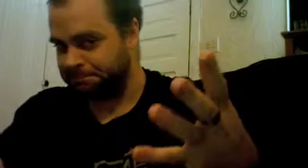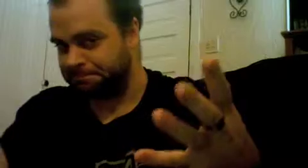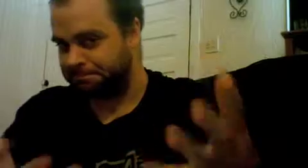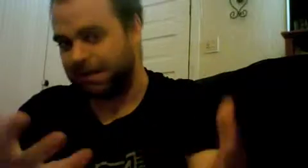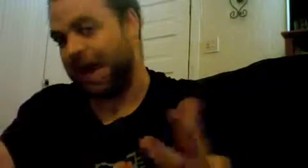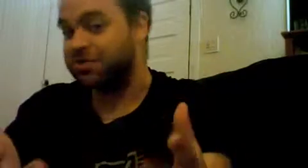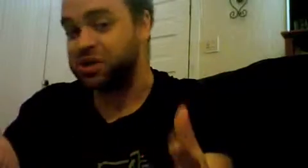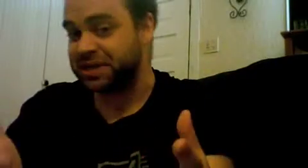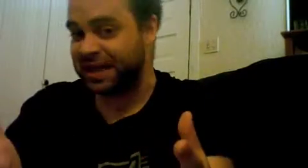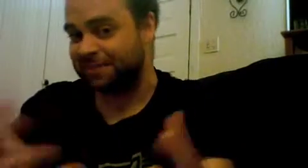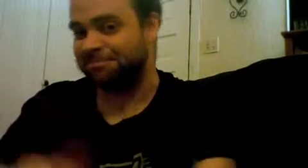have a good day